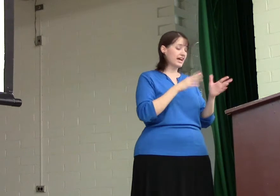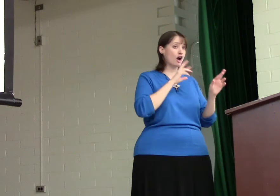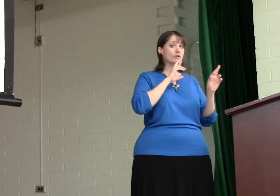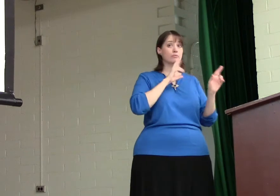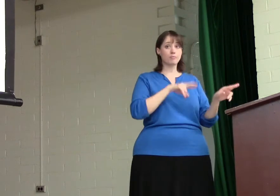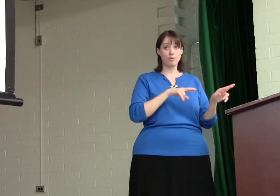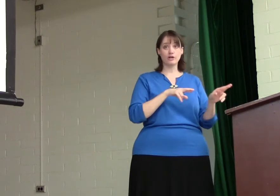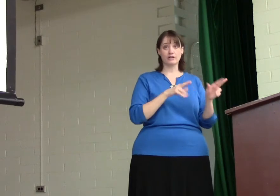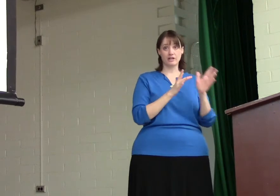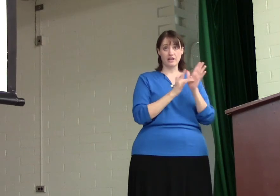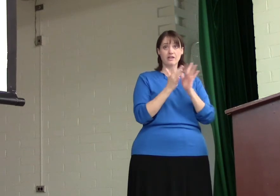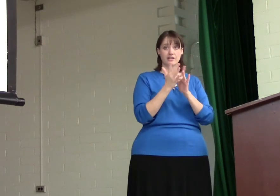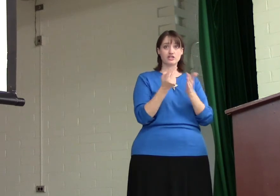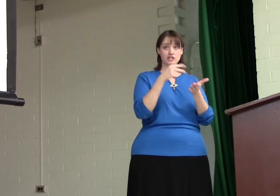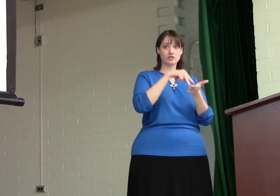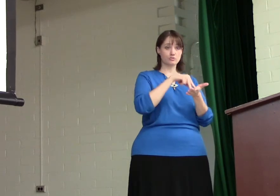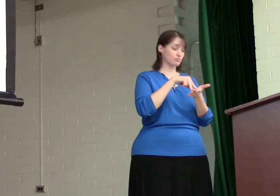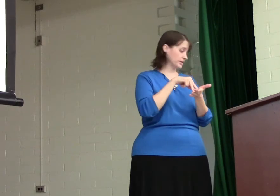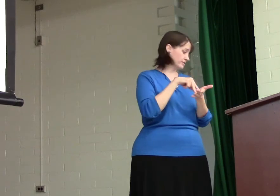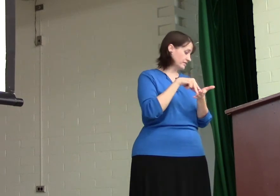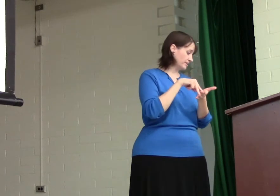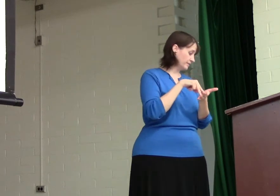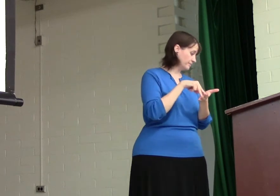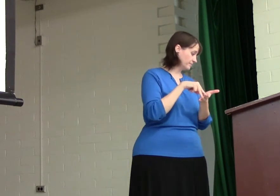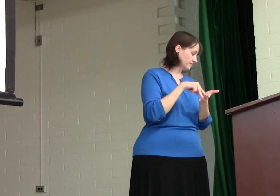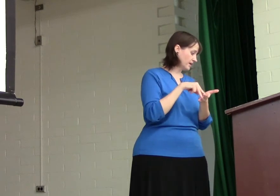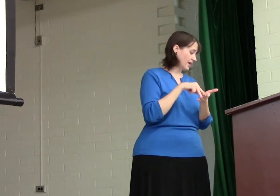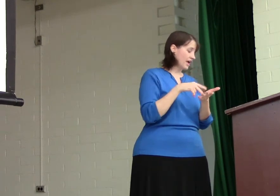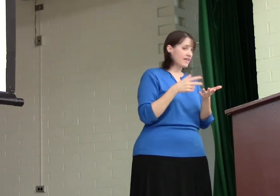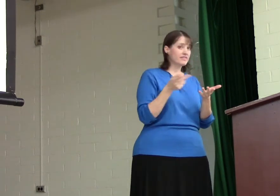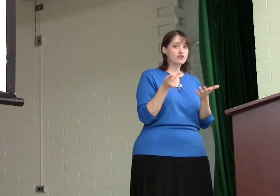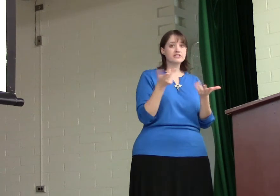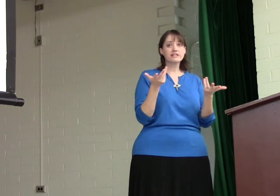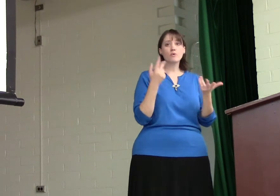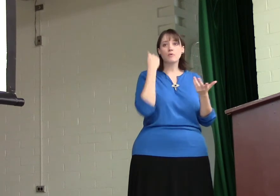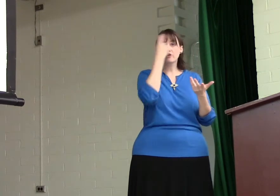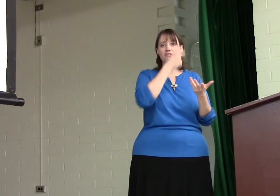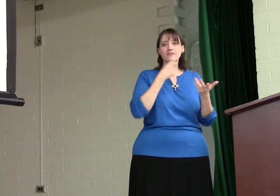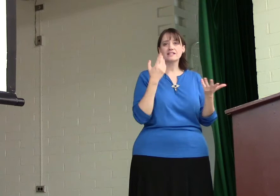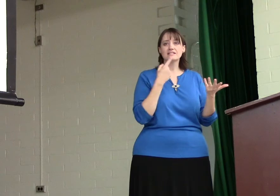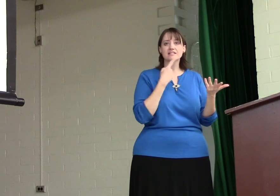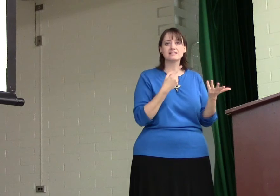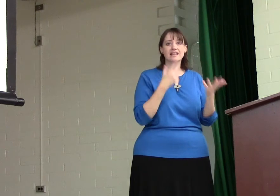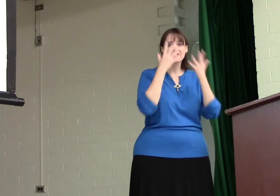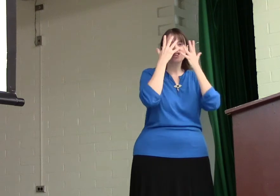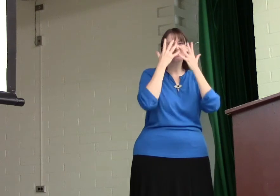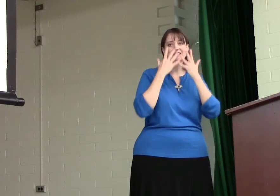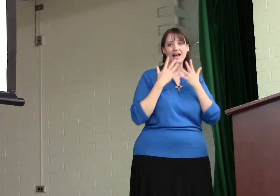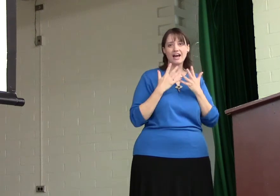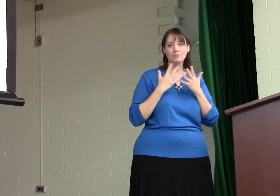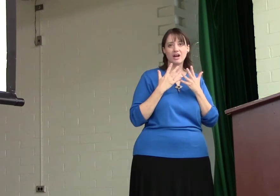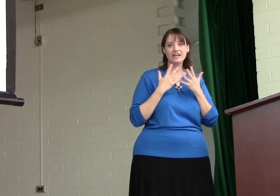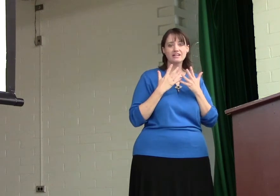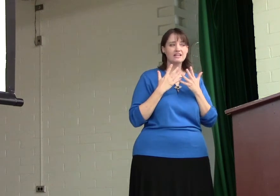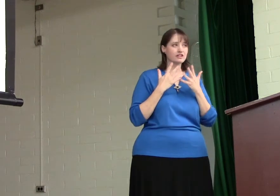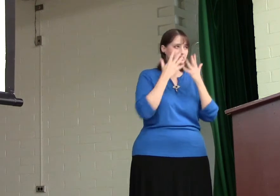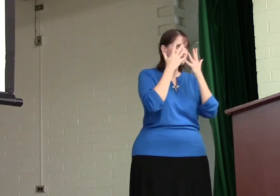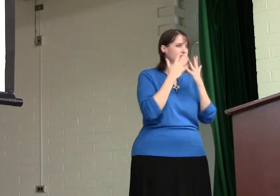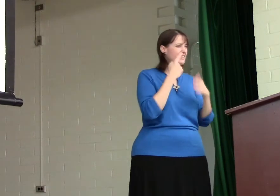had already reported that Jesus was risen. There's still, what other faces did it say? Well, they're sad, right? They're still sad.